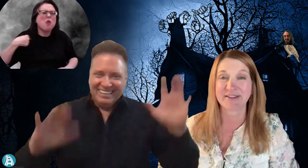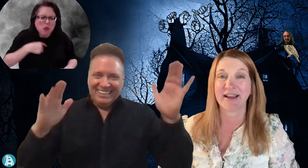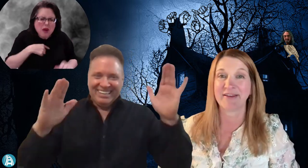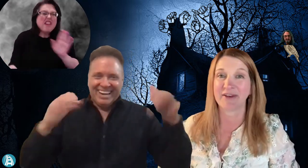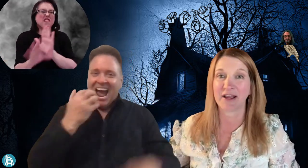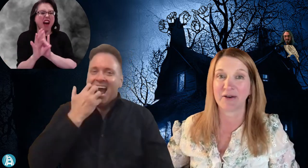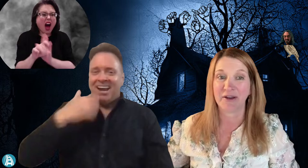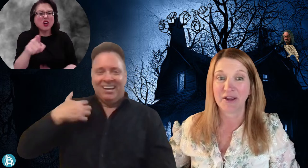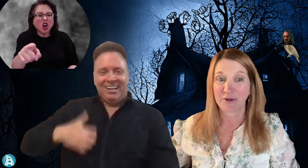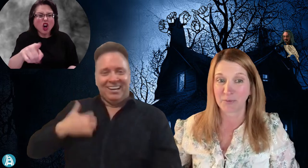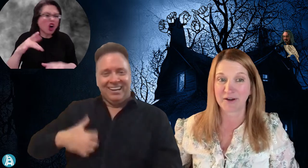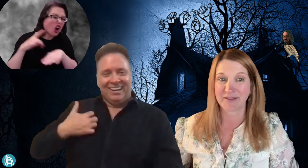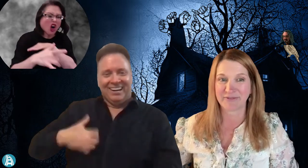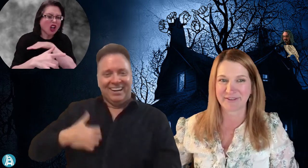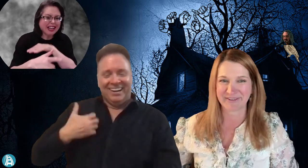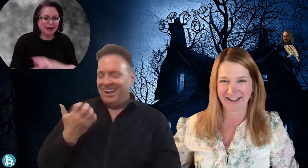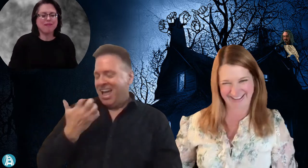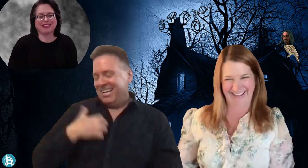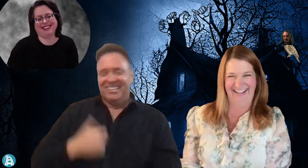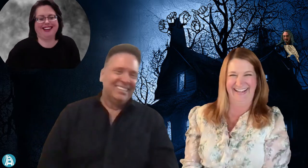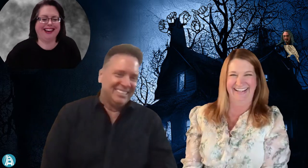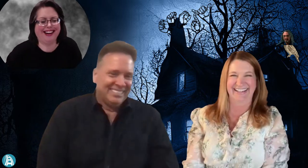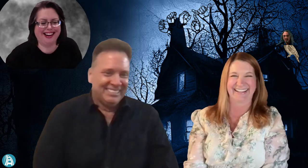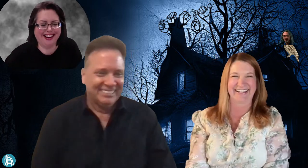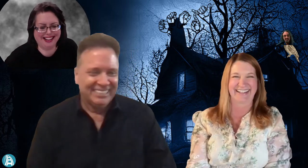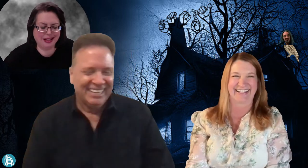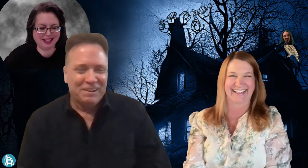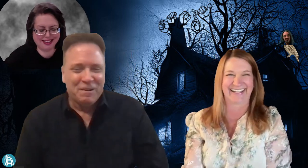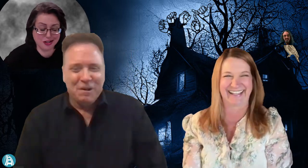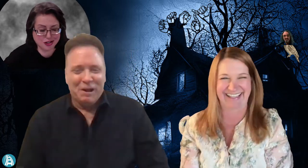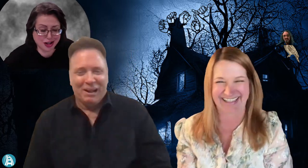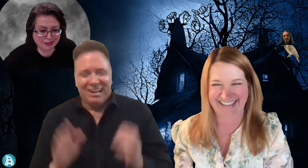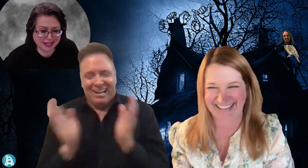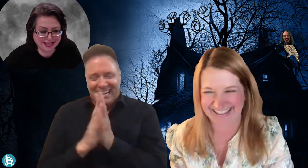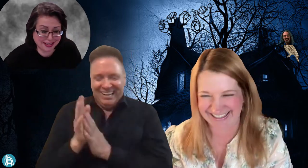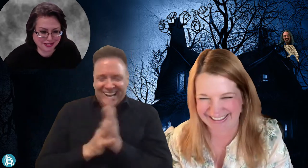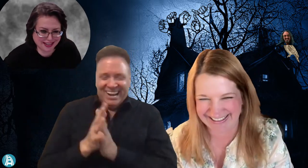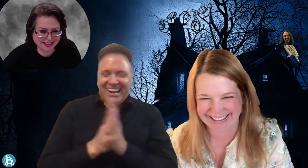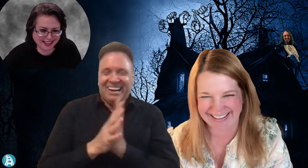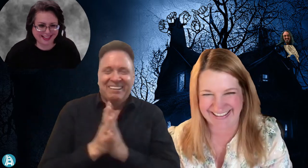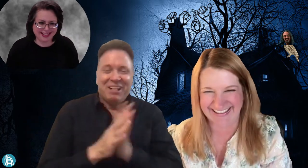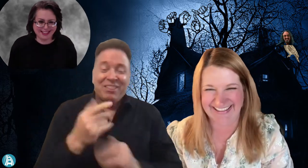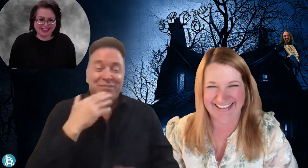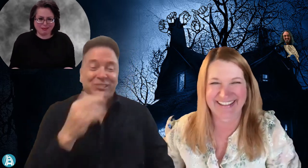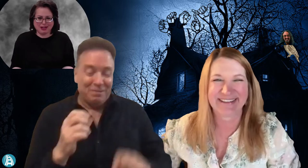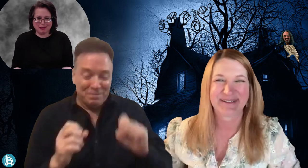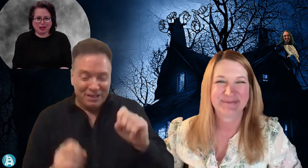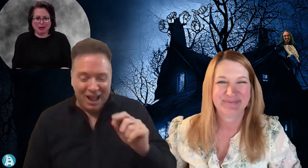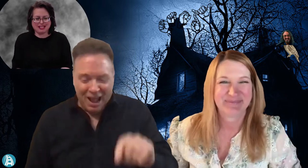us live now, you're one of the few. Ha ha, let me find myself here. Ha ha, give me all the props.